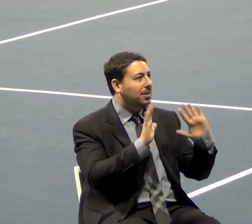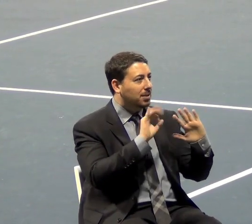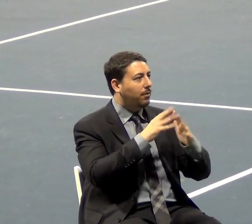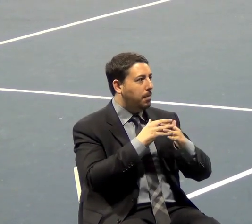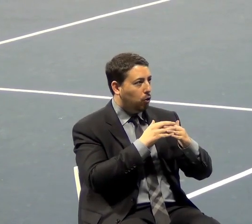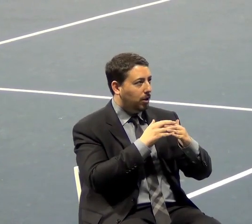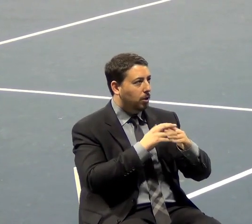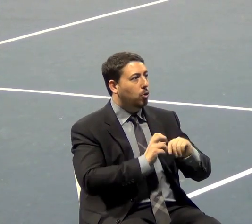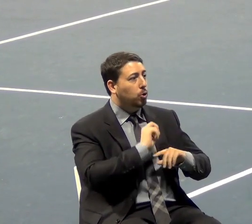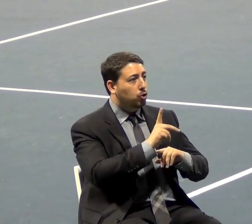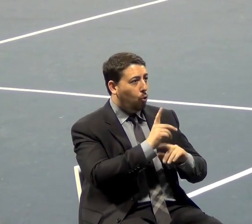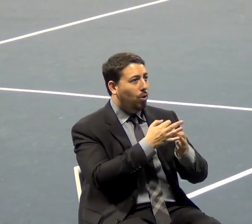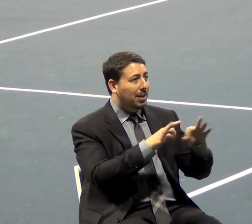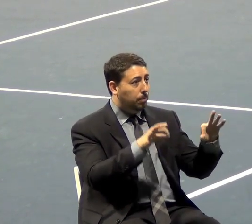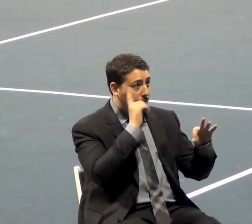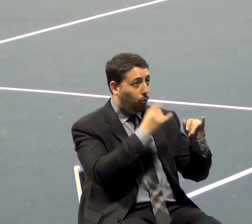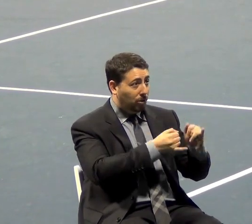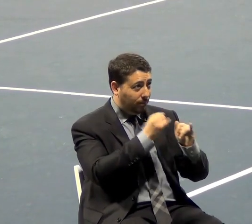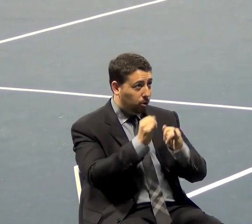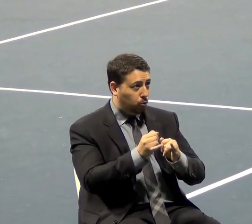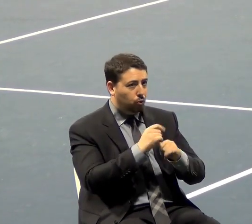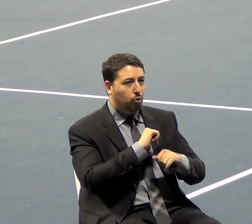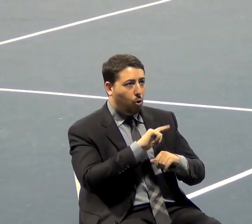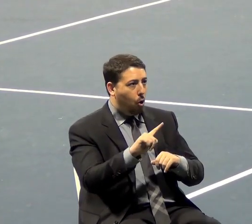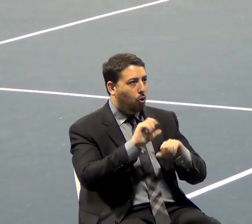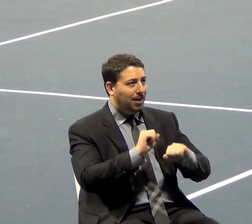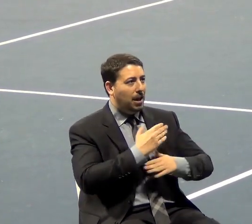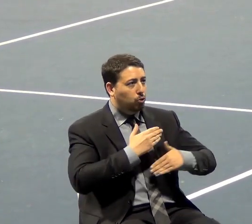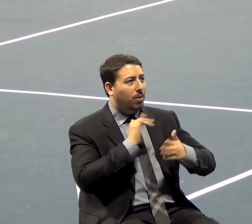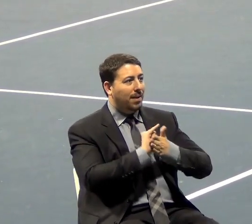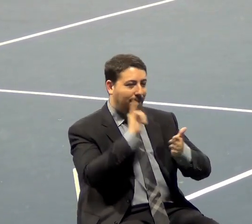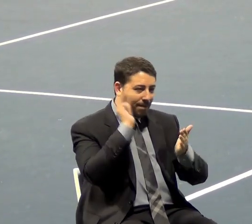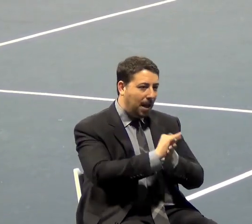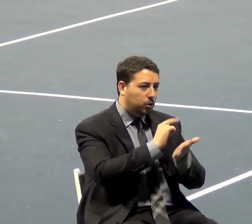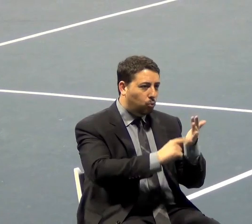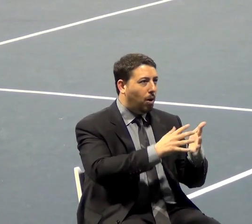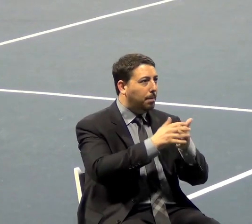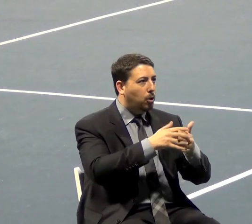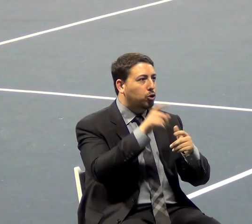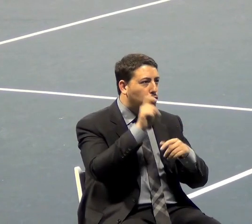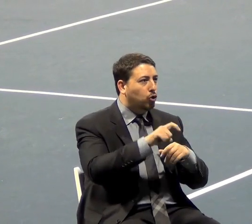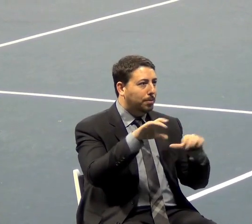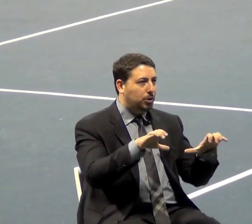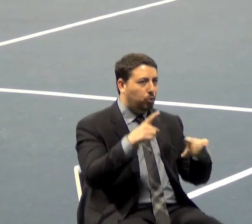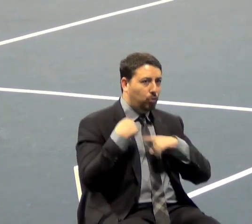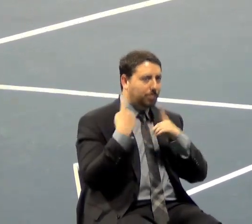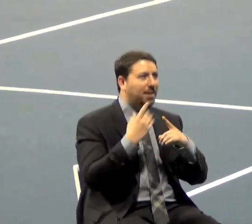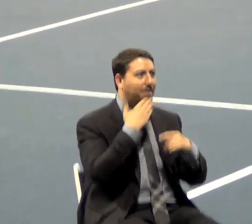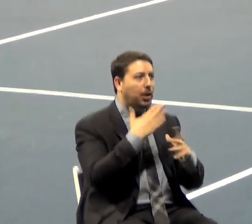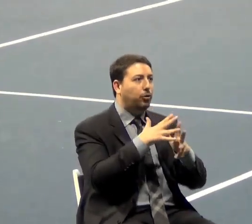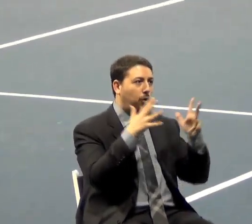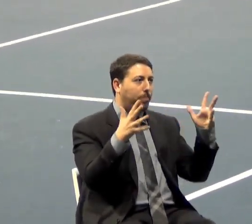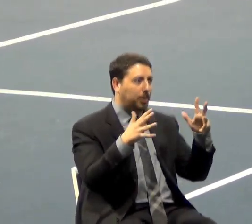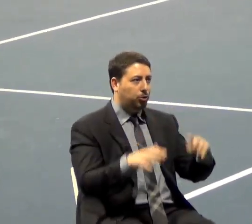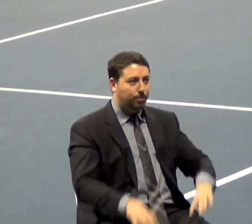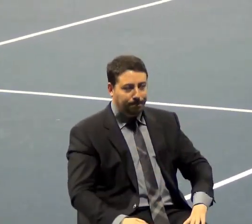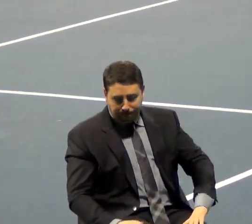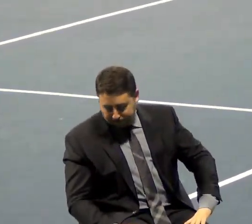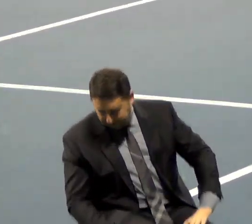individual, and we can all enjoy that. That is what America should be all about. That is what America should